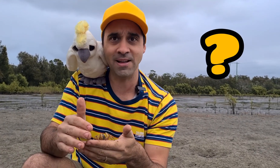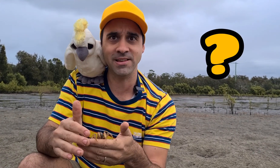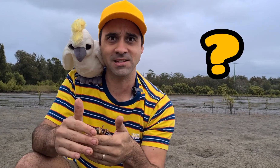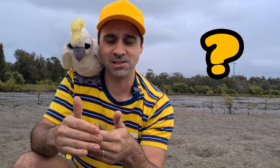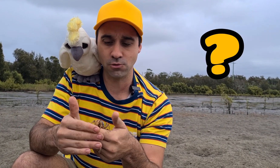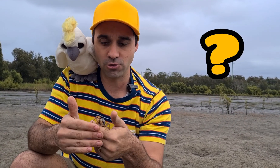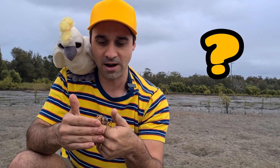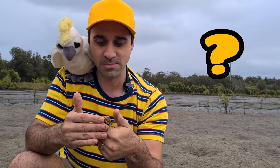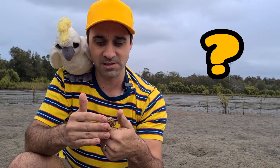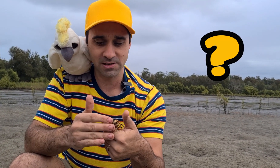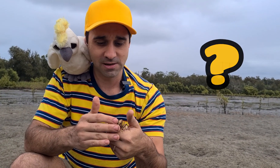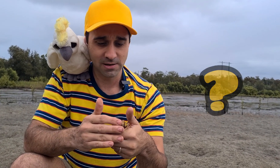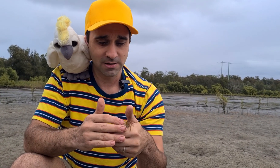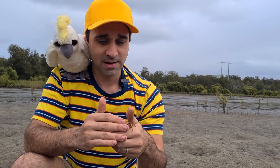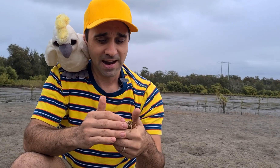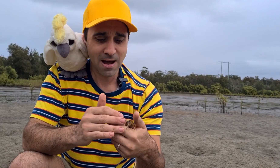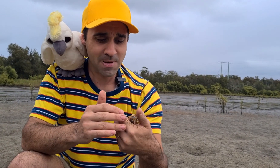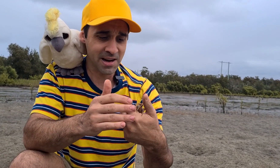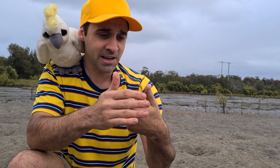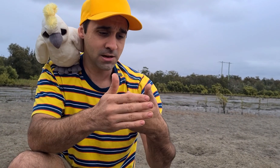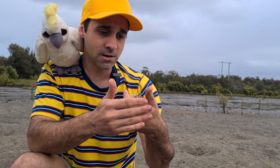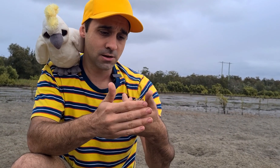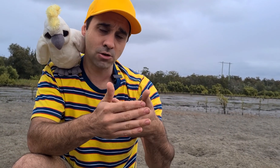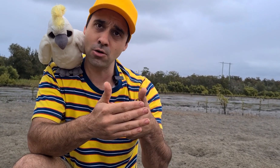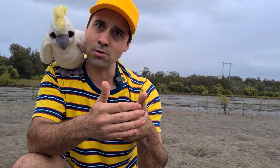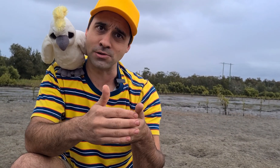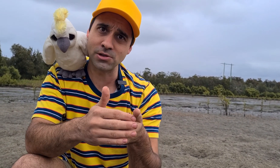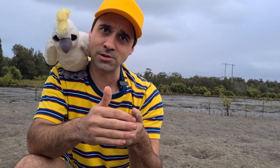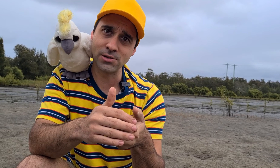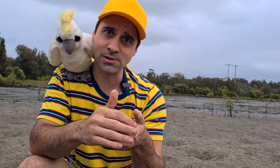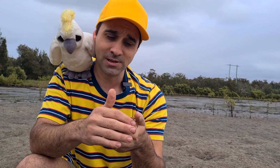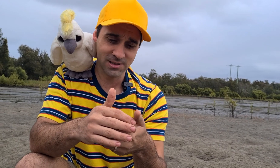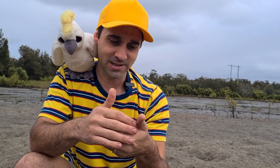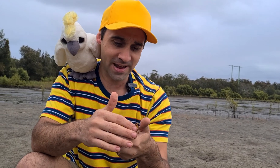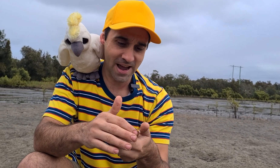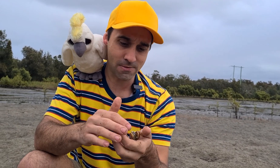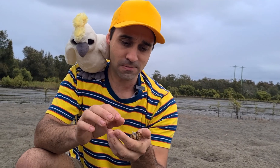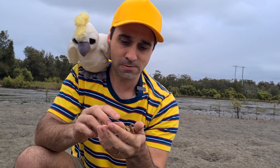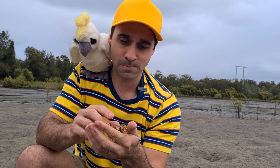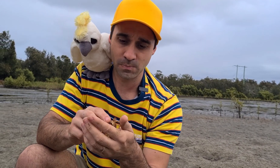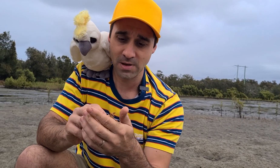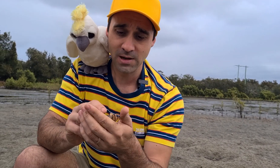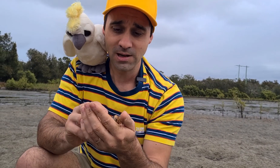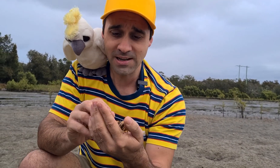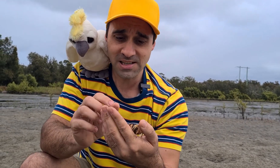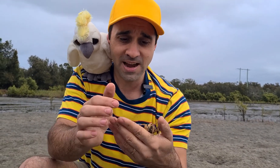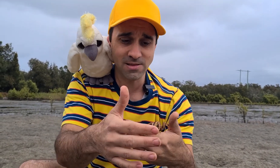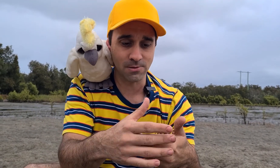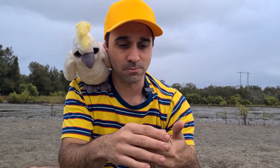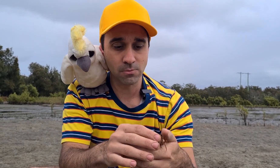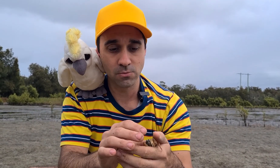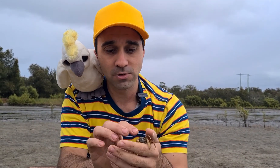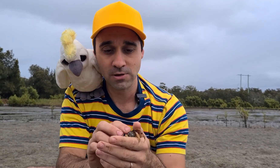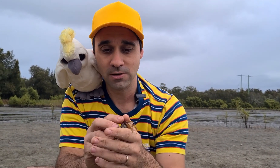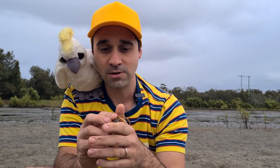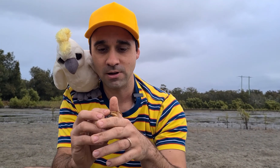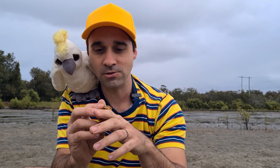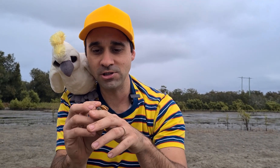these soldier crabs? How many claws do they have? Let's count them. Just